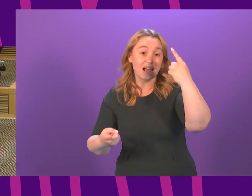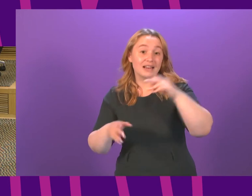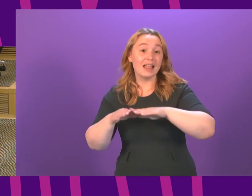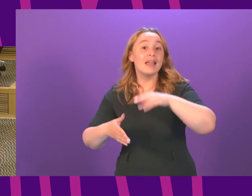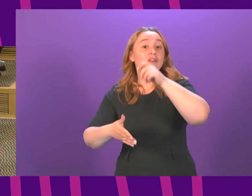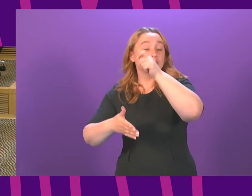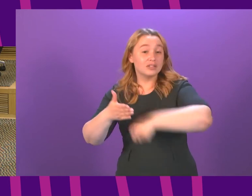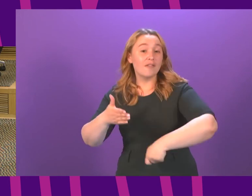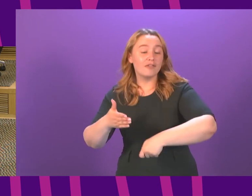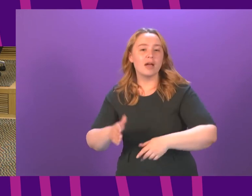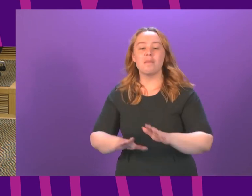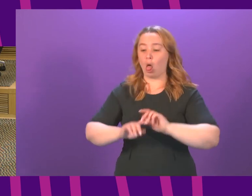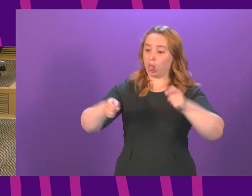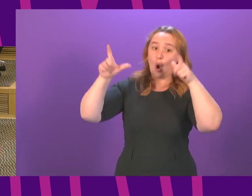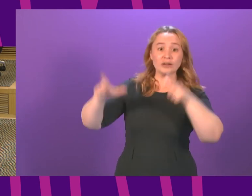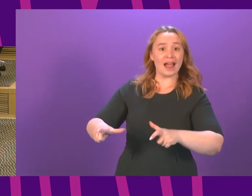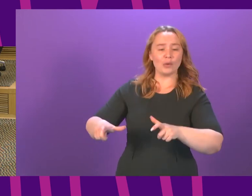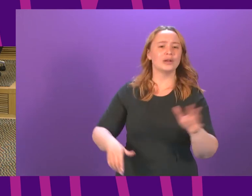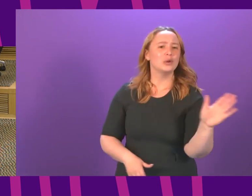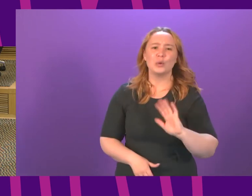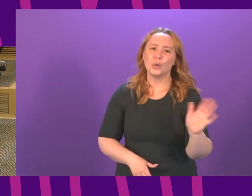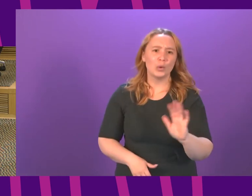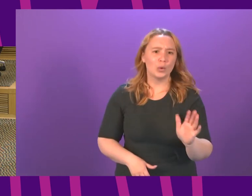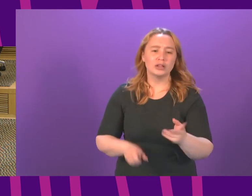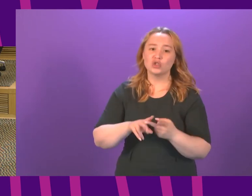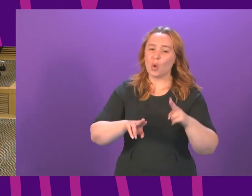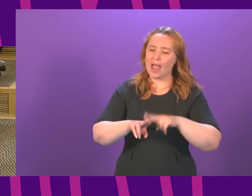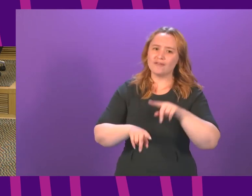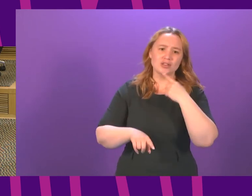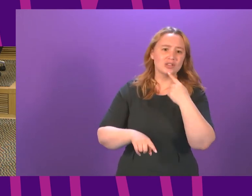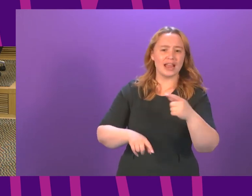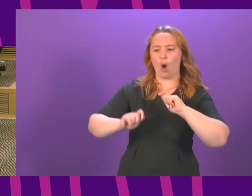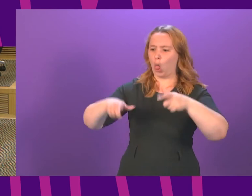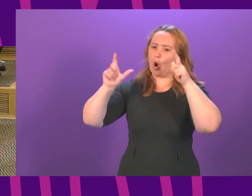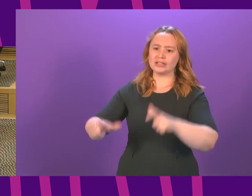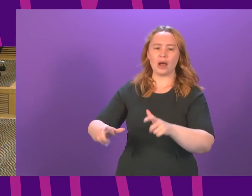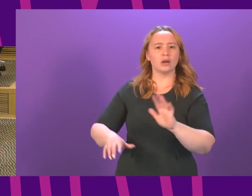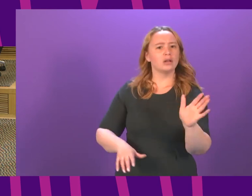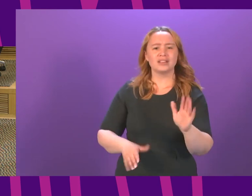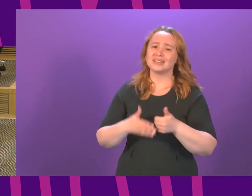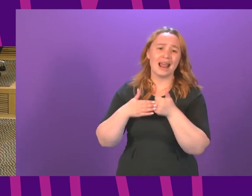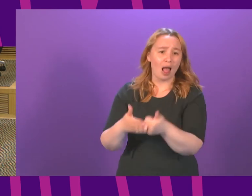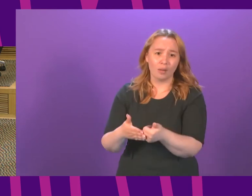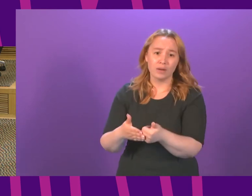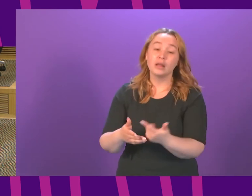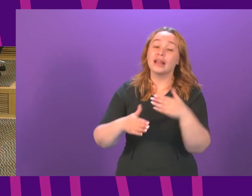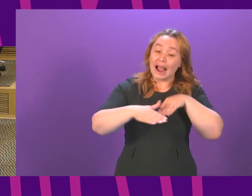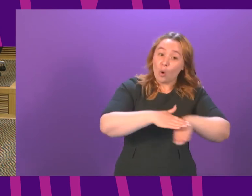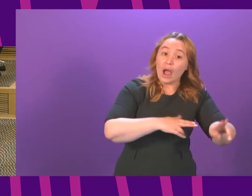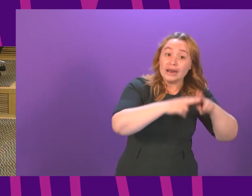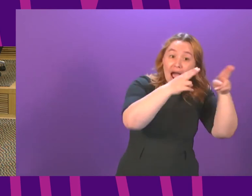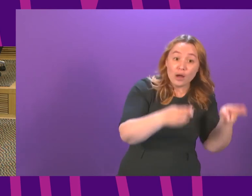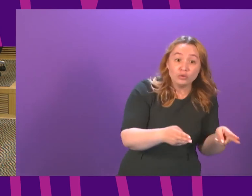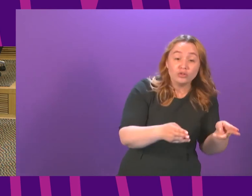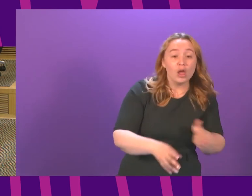lockdown though and we do not do anybody any favours by suggesting it is we can go into each other's homes we can see